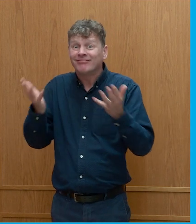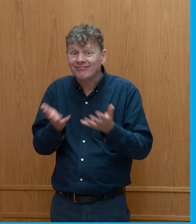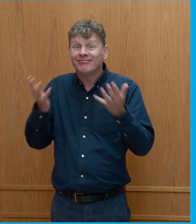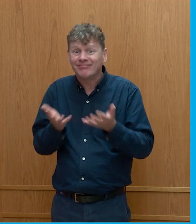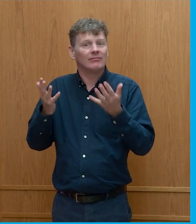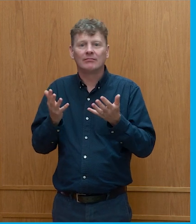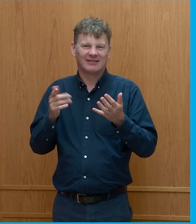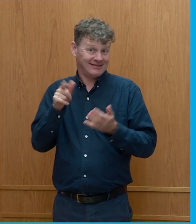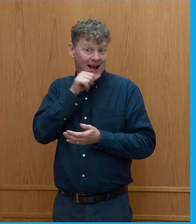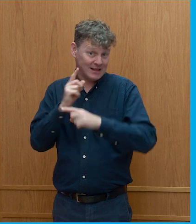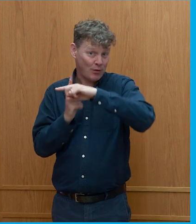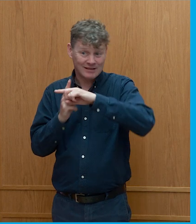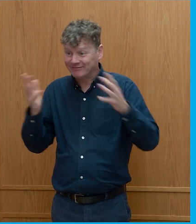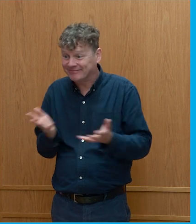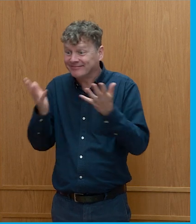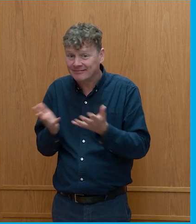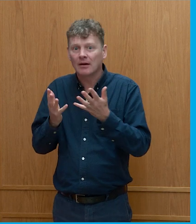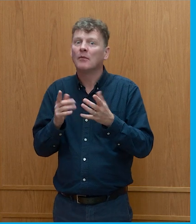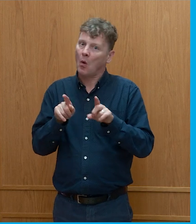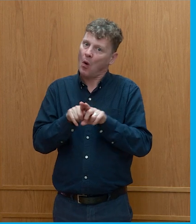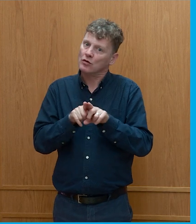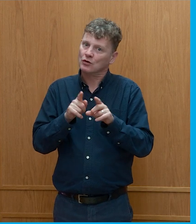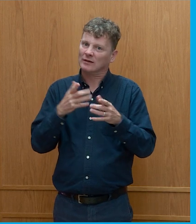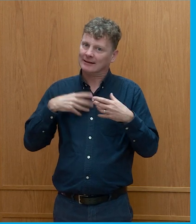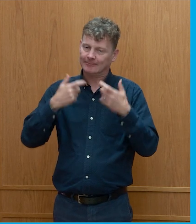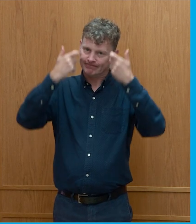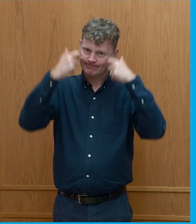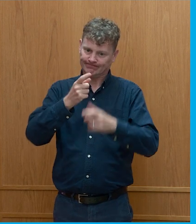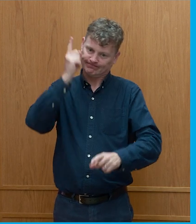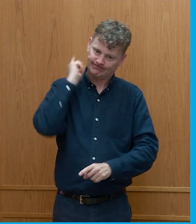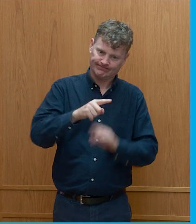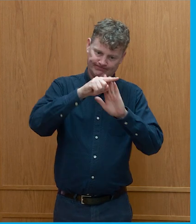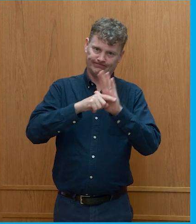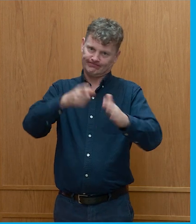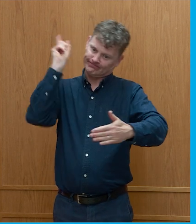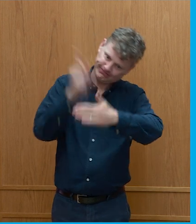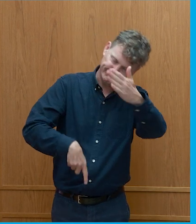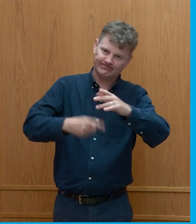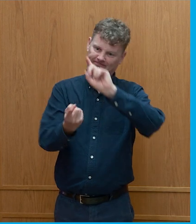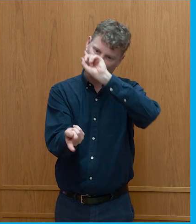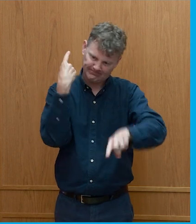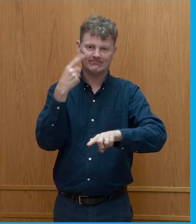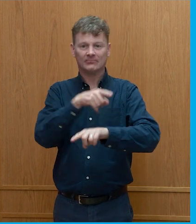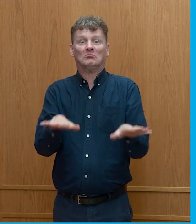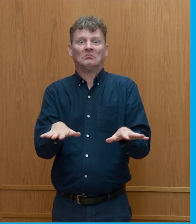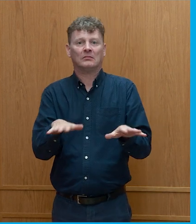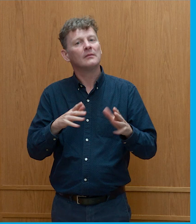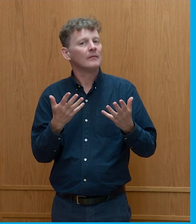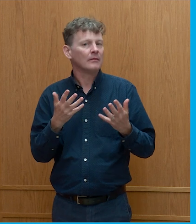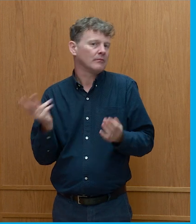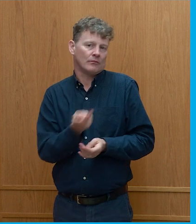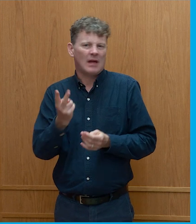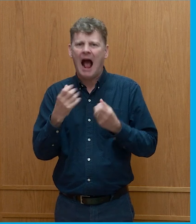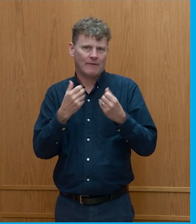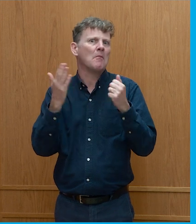That's the nice positive message. It's also got to work with sticks and there's absolutely unquestionably more and more laws,